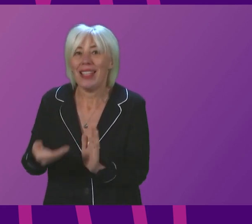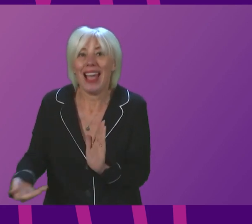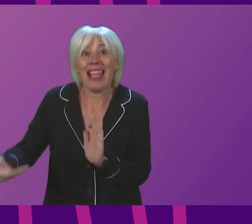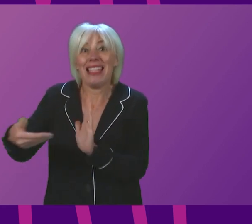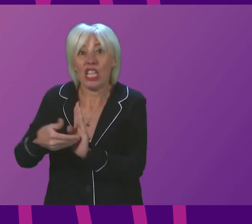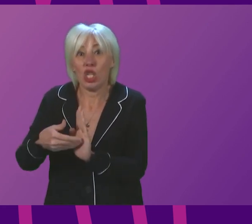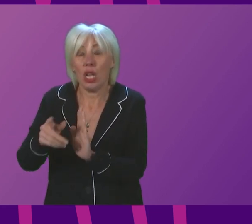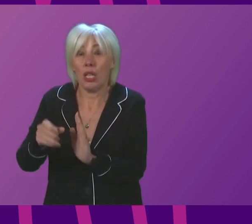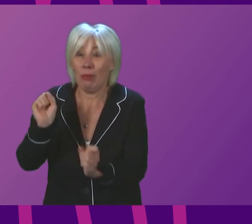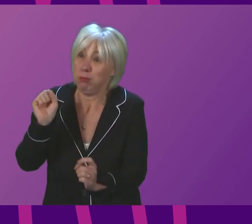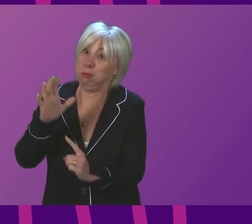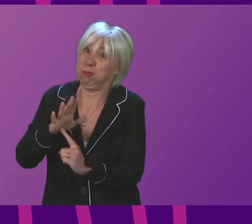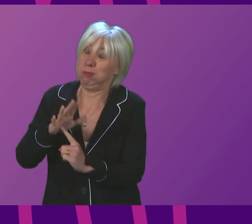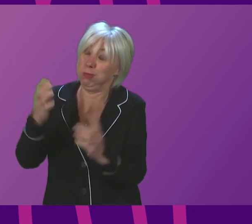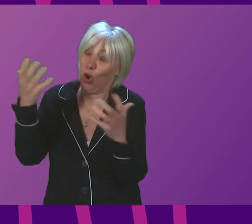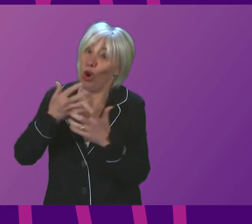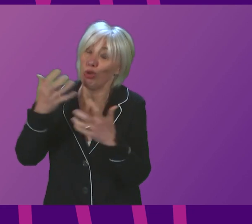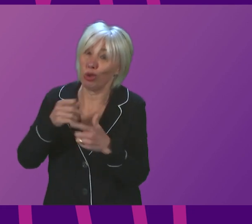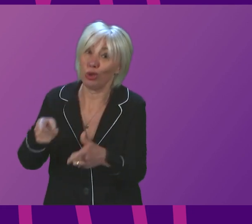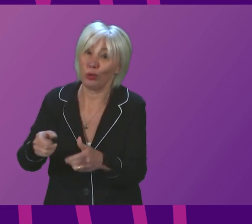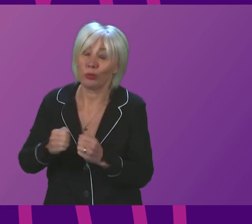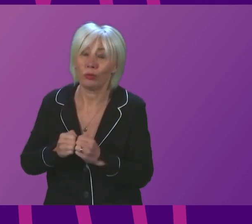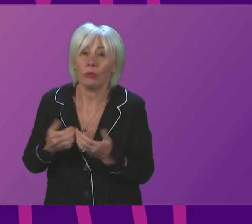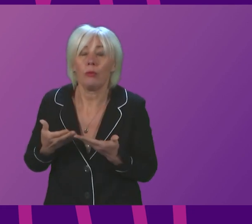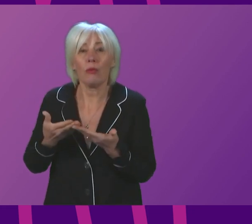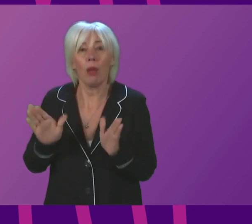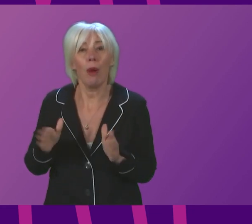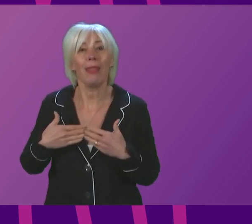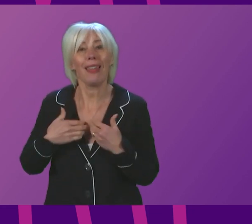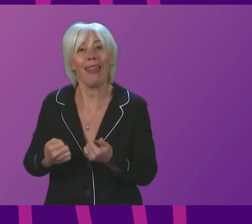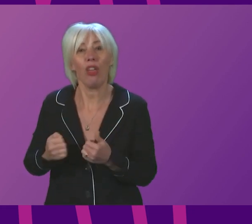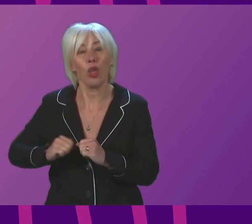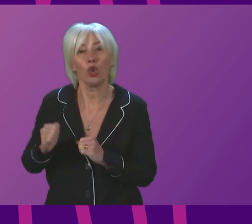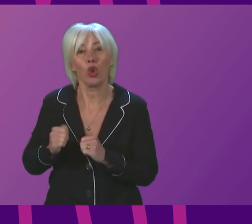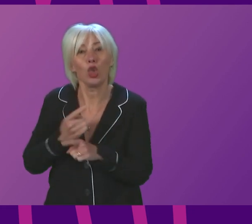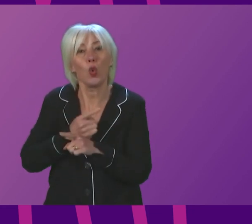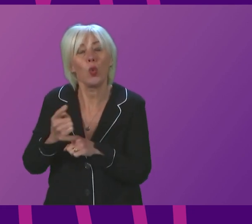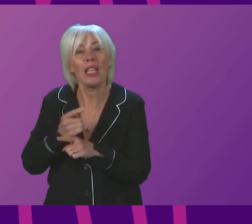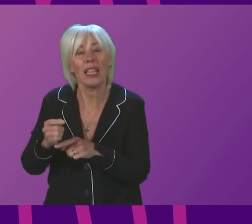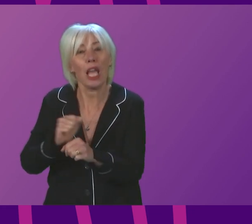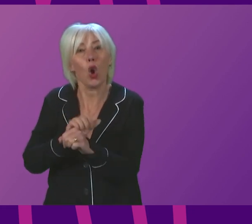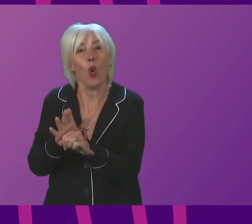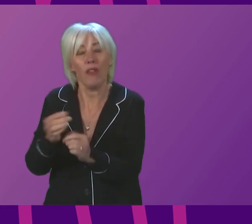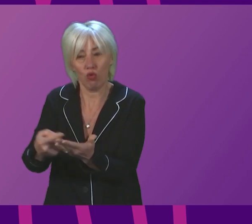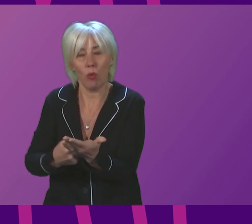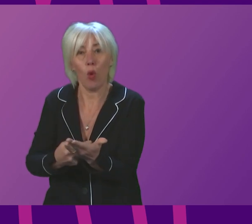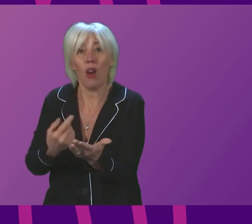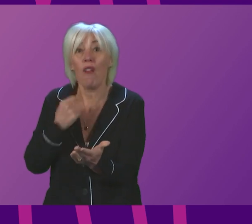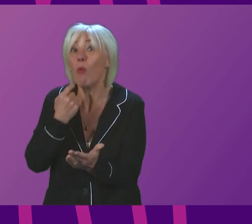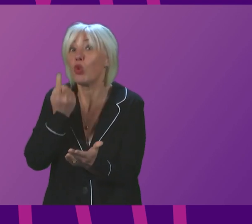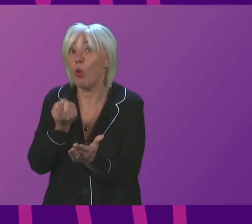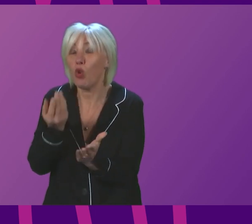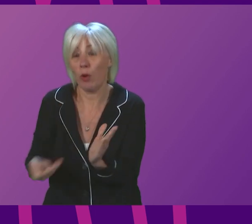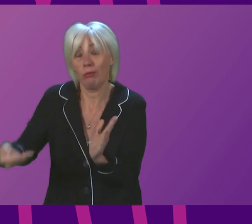indeed a very significant cause for concern. Public Health Scotland's weekly COVID report will, from tomorrow, provide more